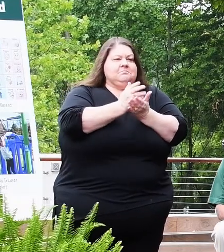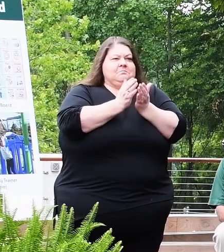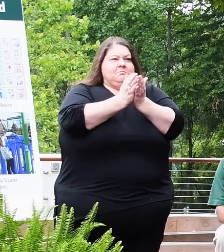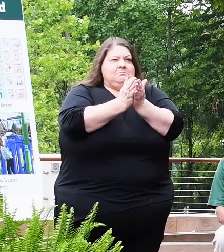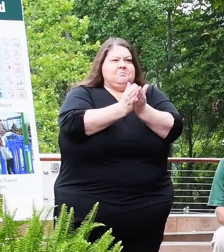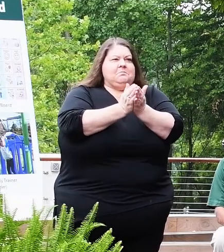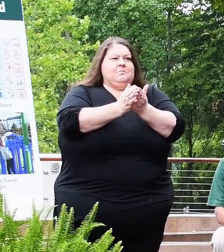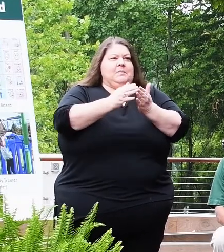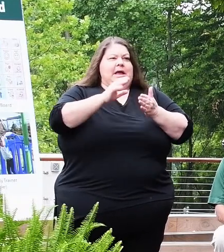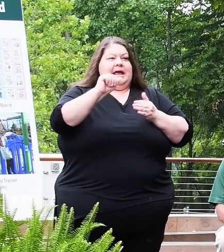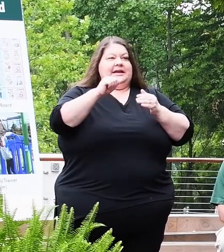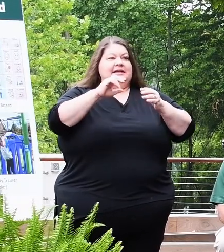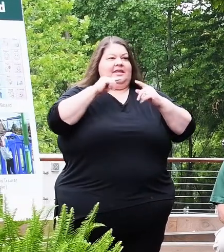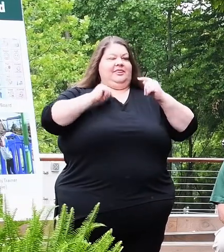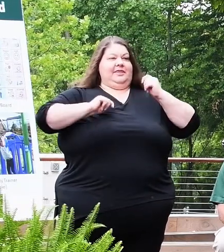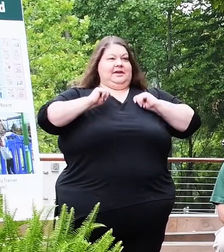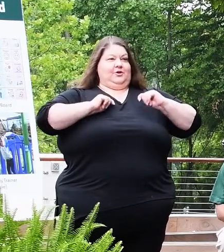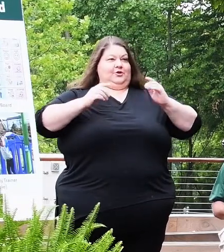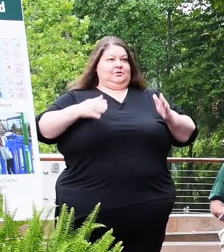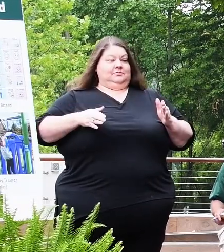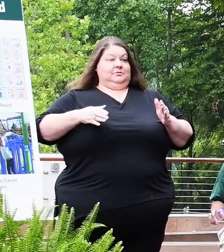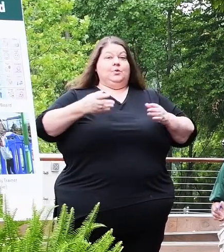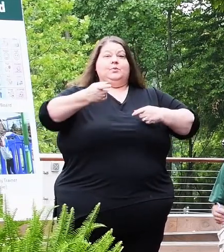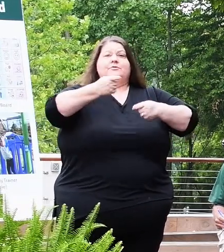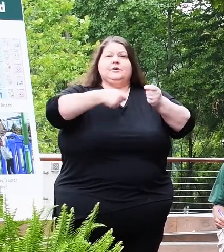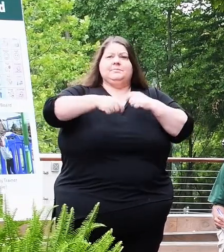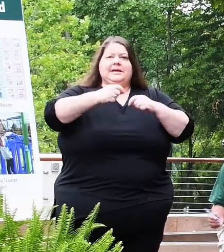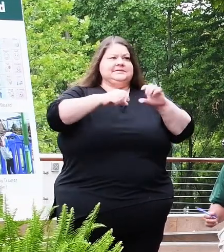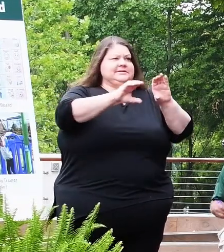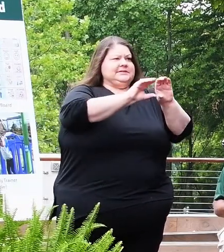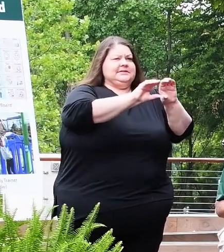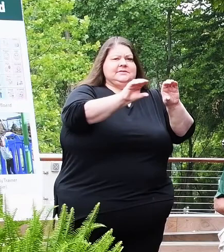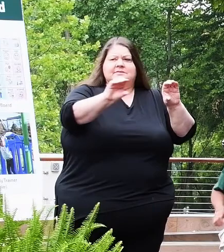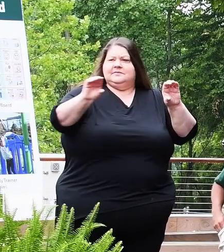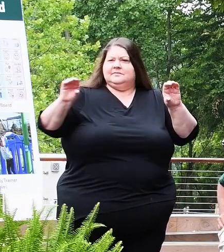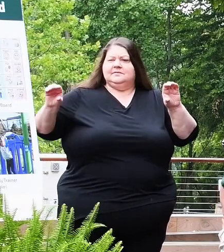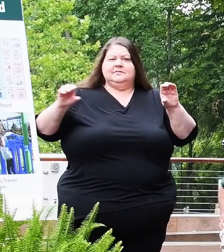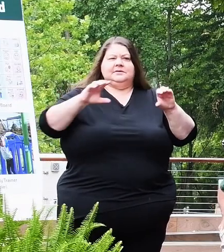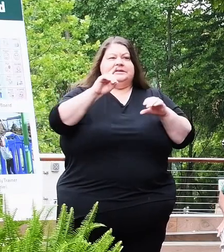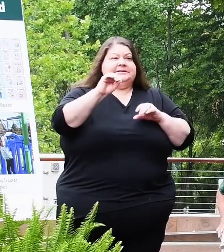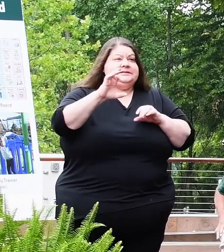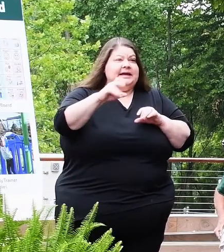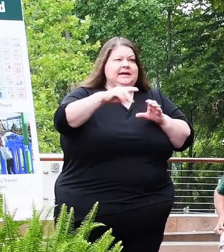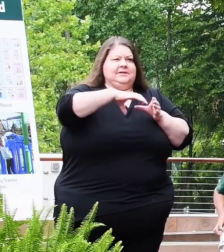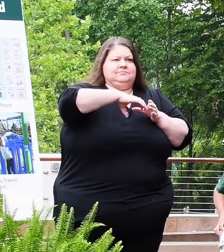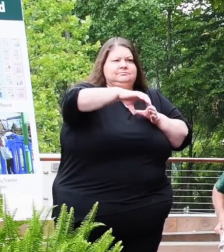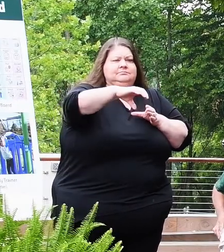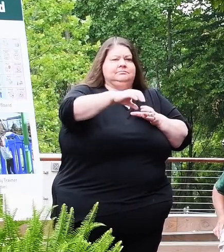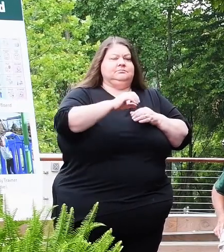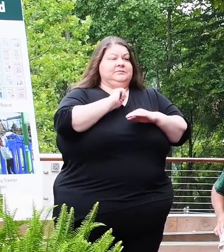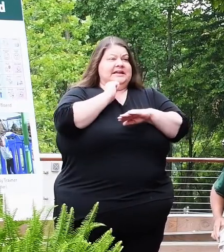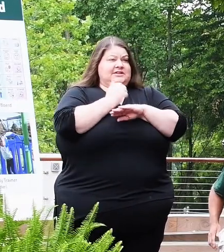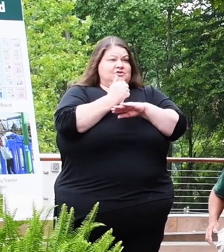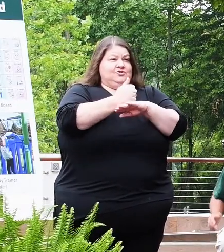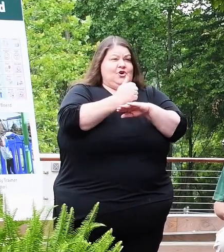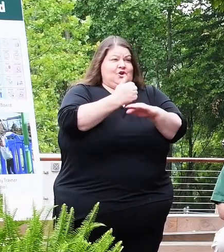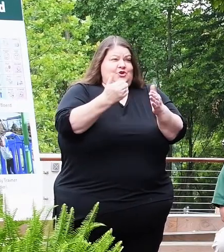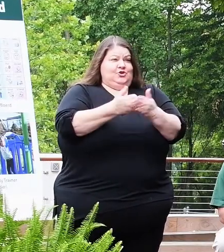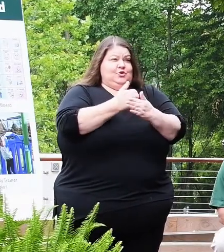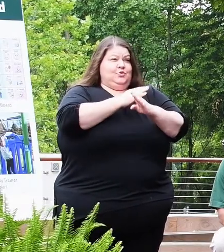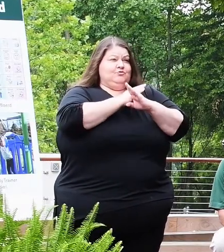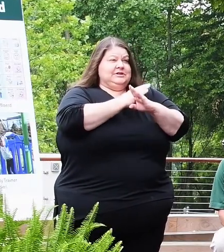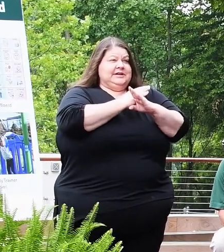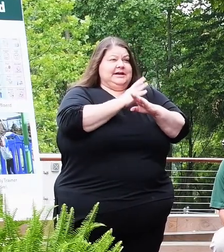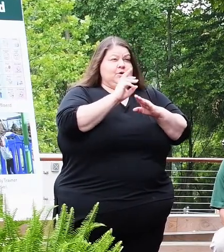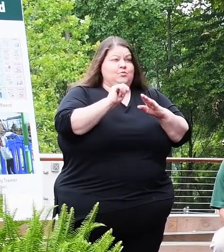replaced the decking and railings around the boat rental area, installed new retaining walls